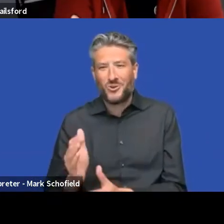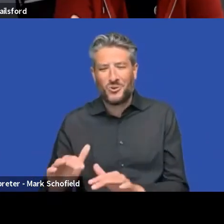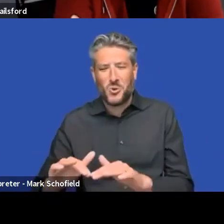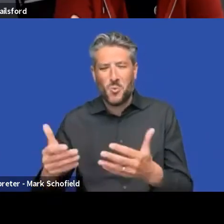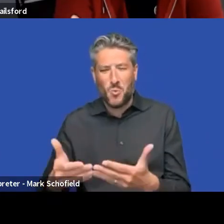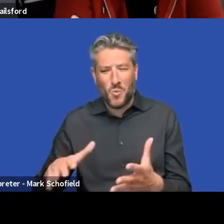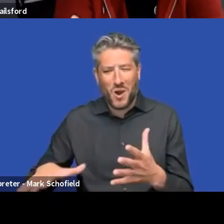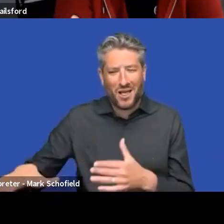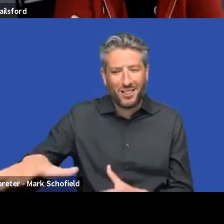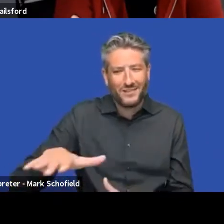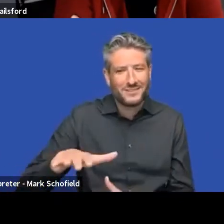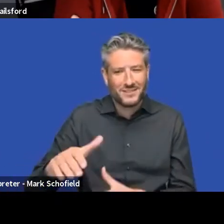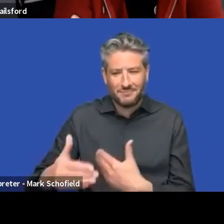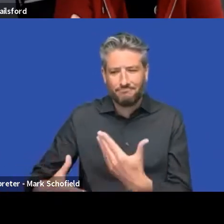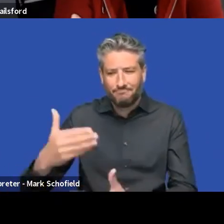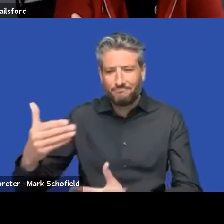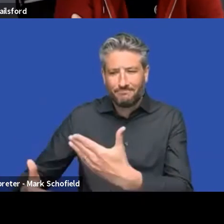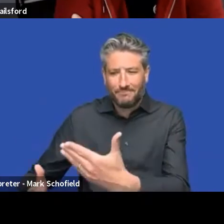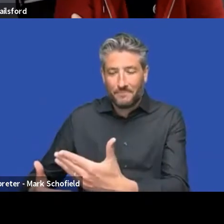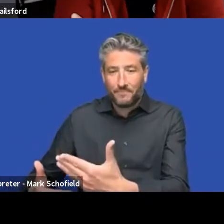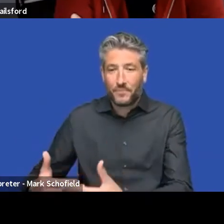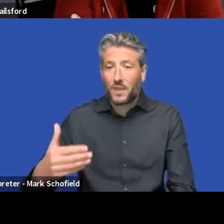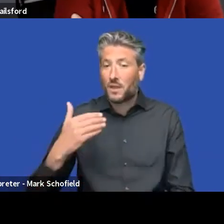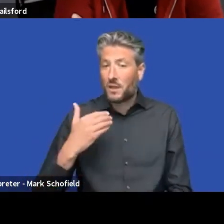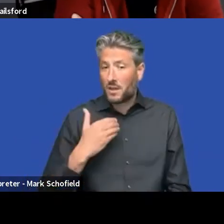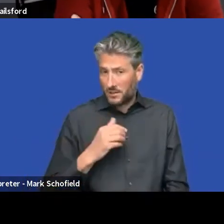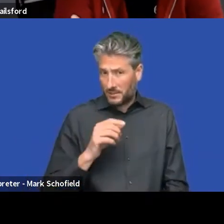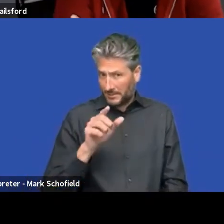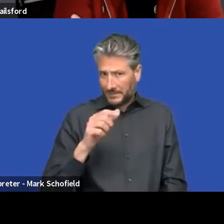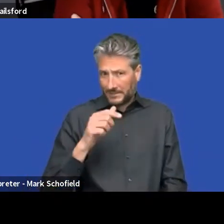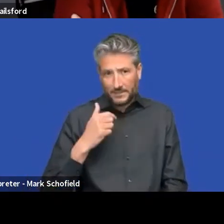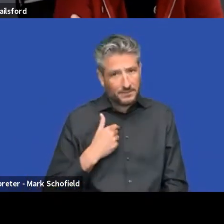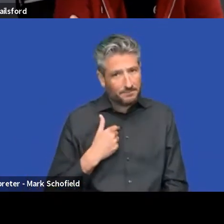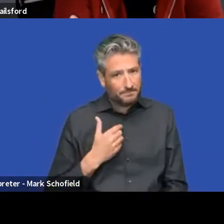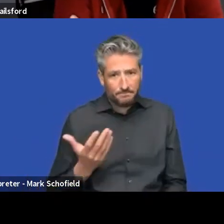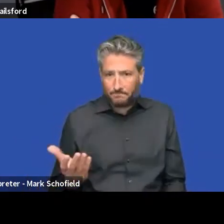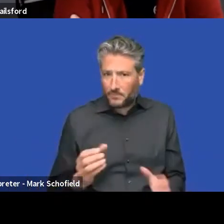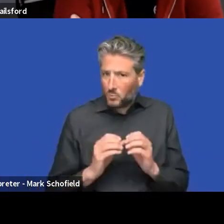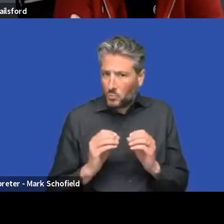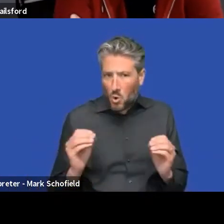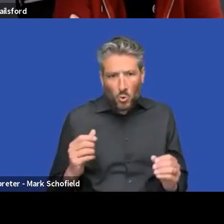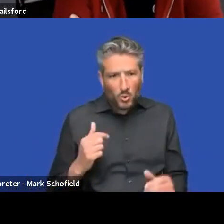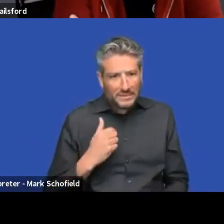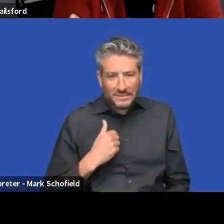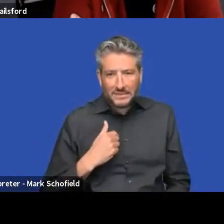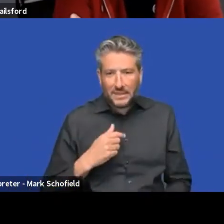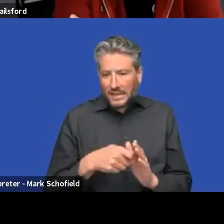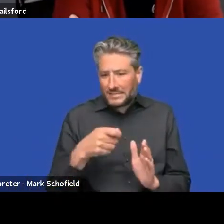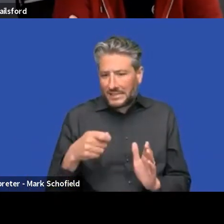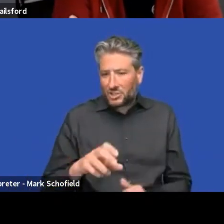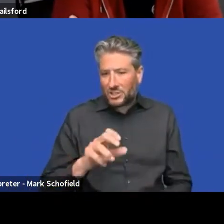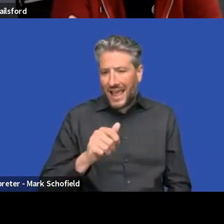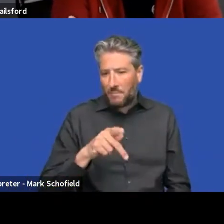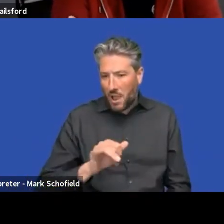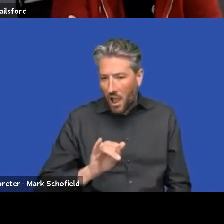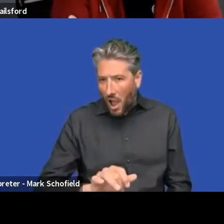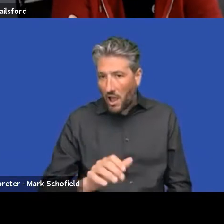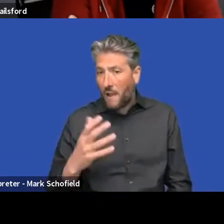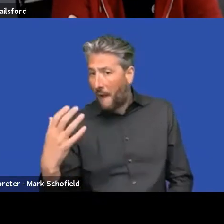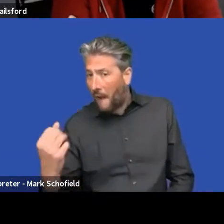some really good extension APIs and, and where you do those, those hacks where you think this is really cool. But